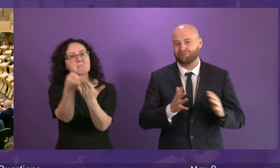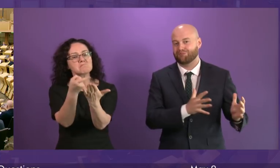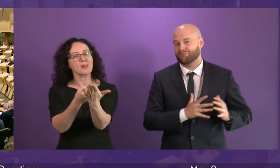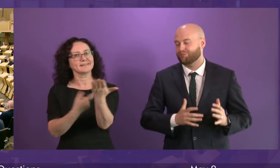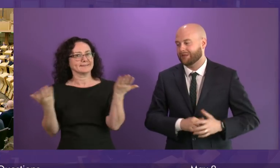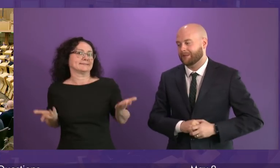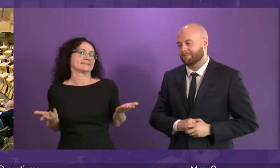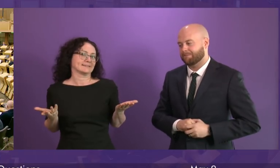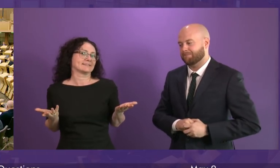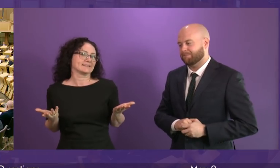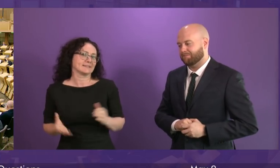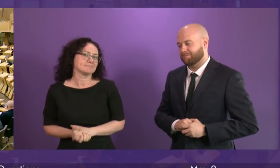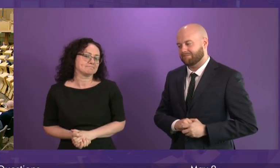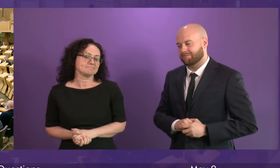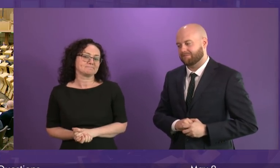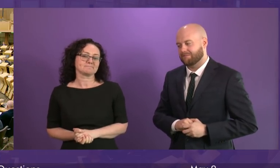very